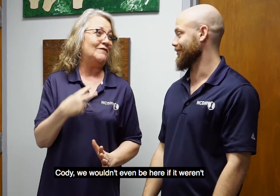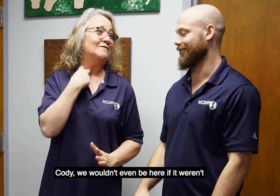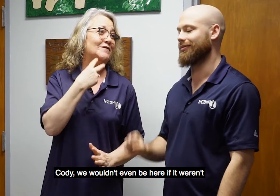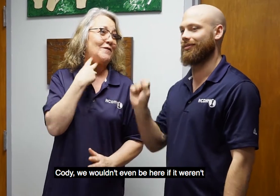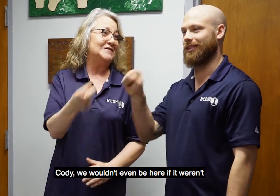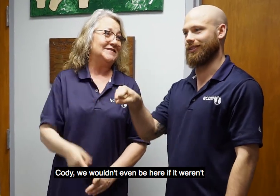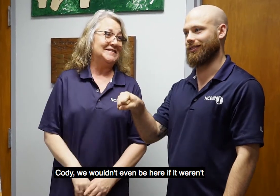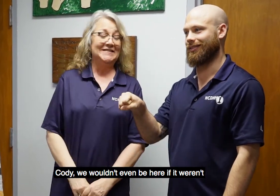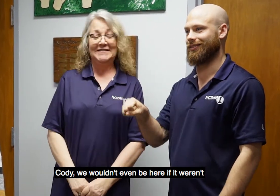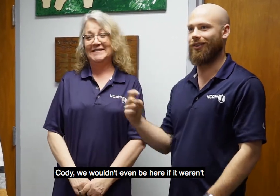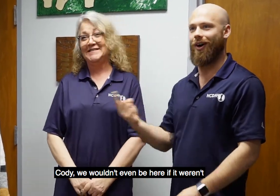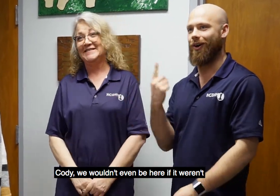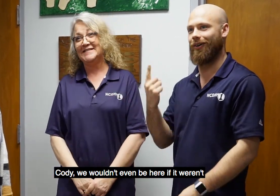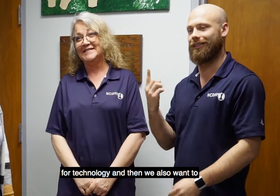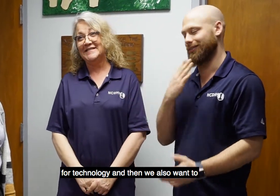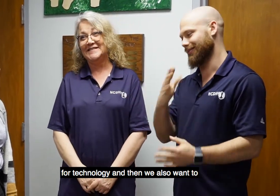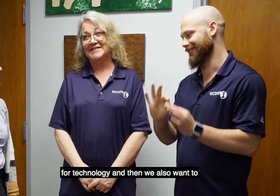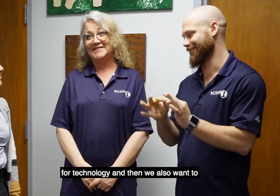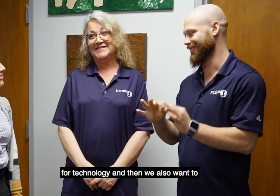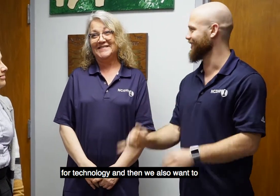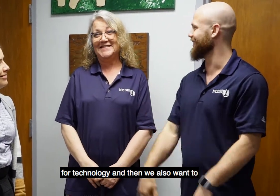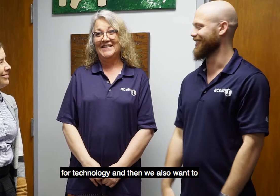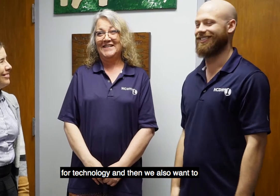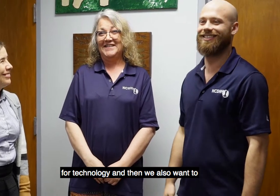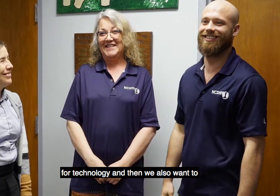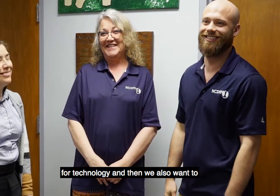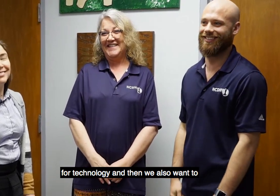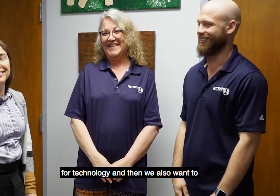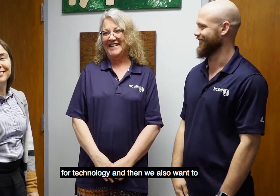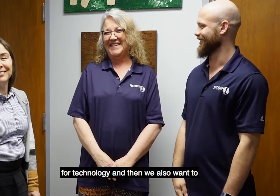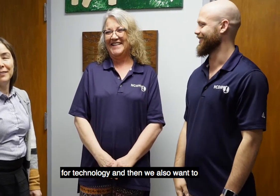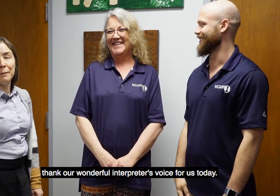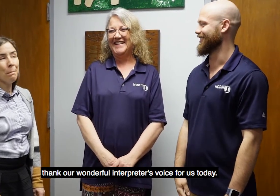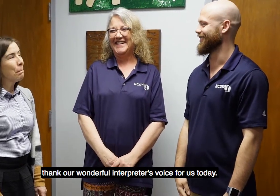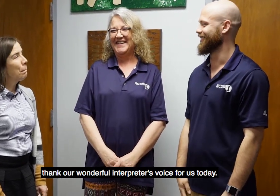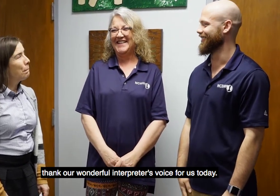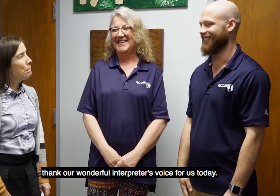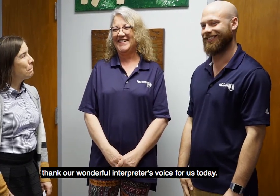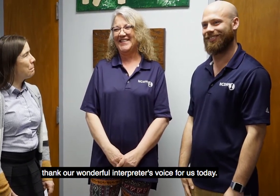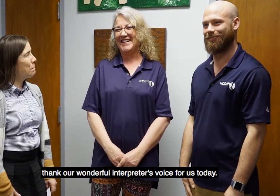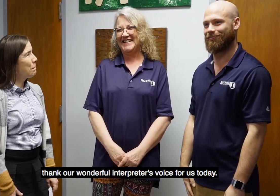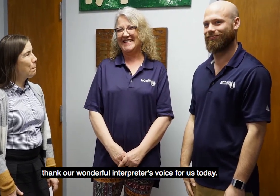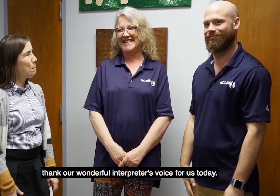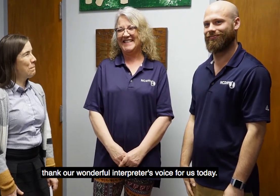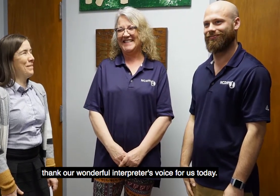here if it weren't for technology. And then we also want to thank our wonderful interpreter's voice for us today.